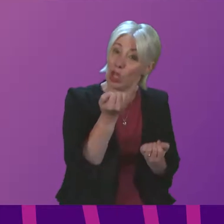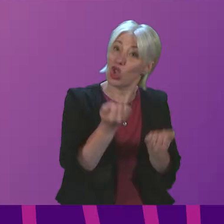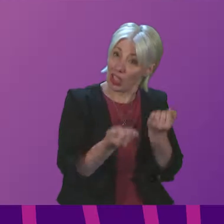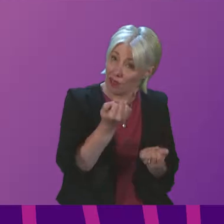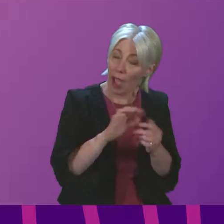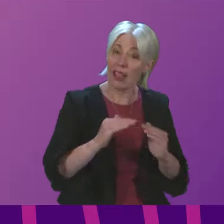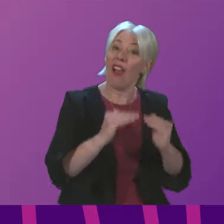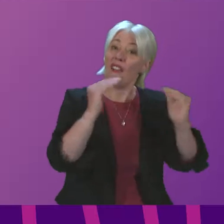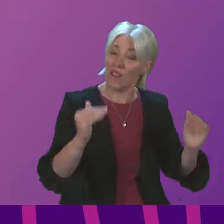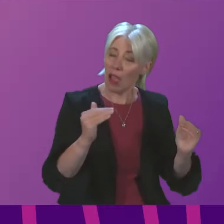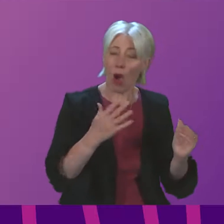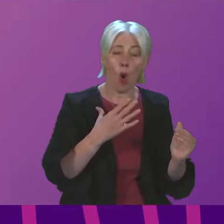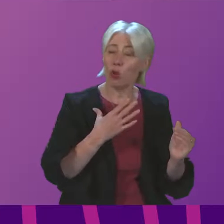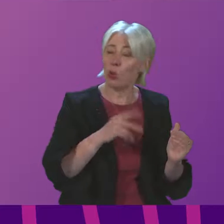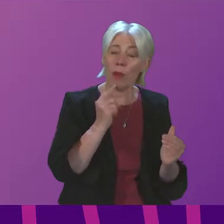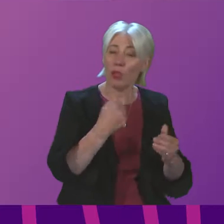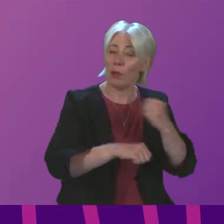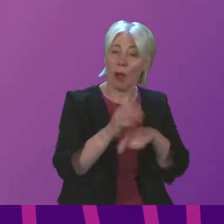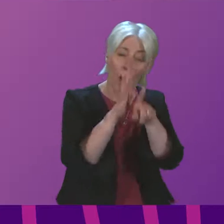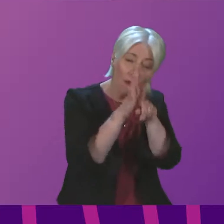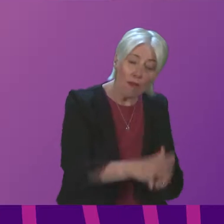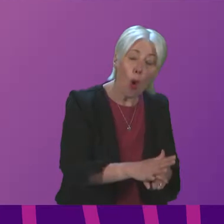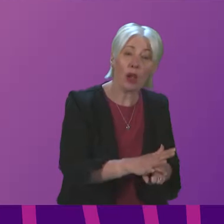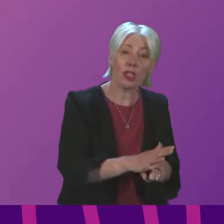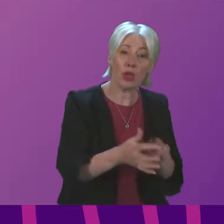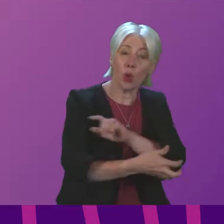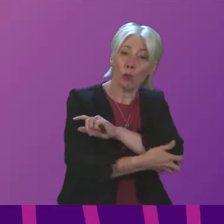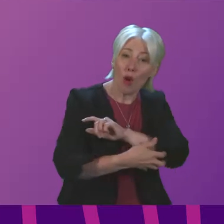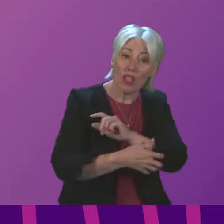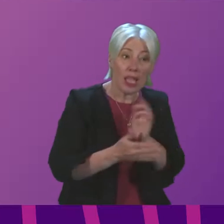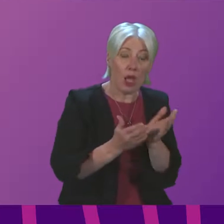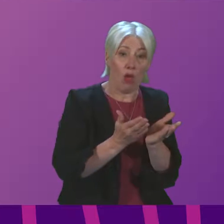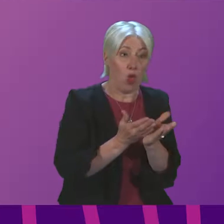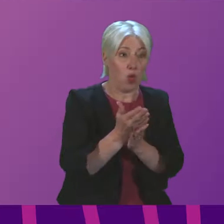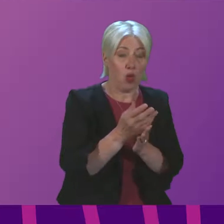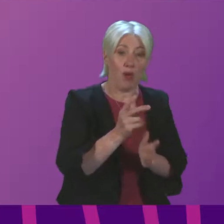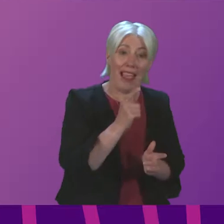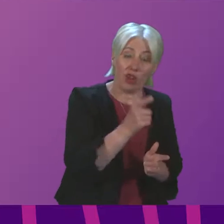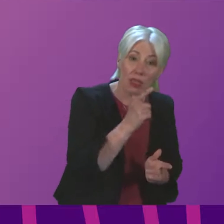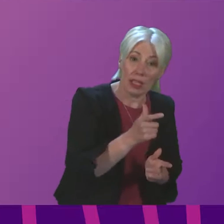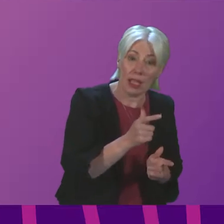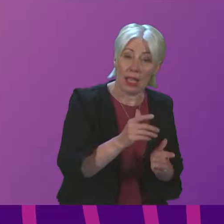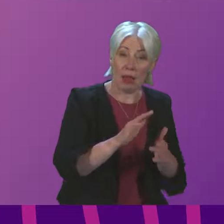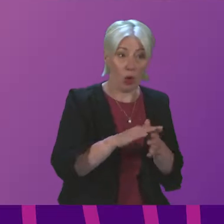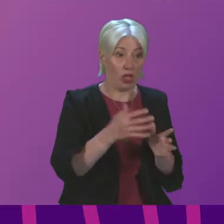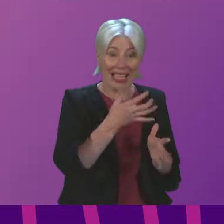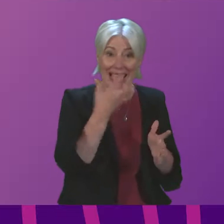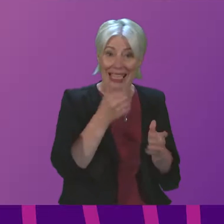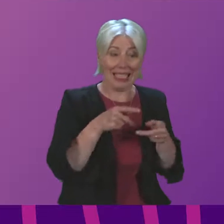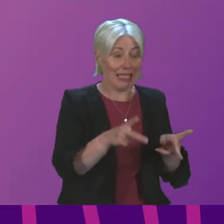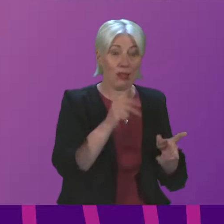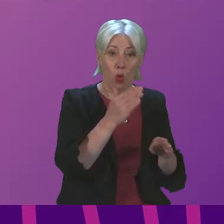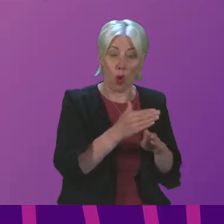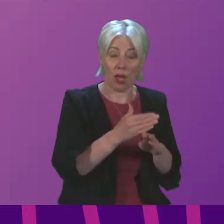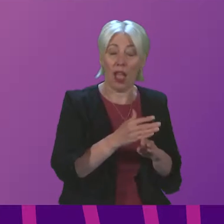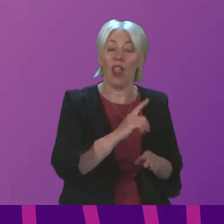that we do not find individuals being forced into fuel poverty as a result of having to change their hearing system, and that is exactly what the